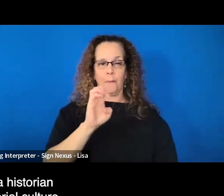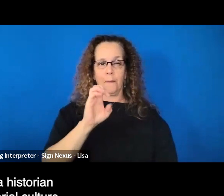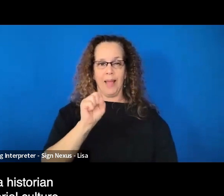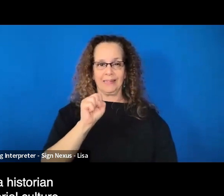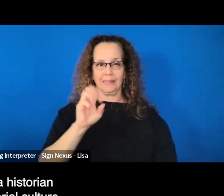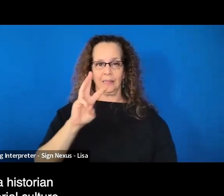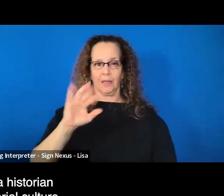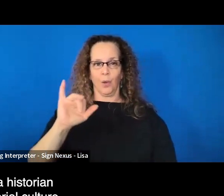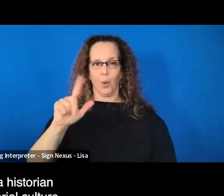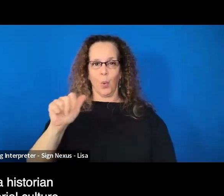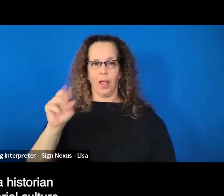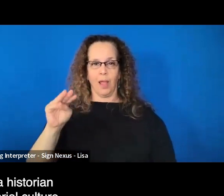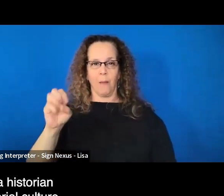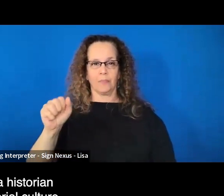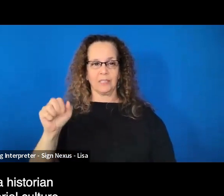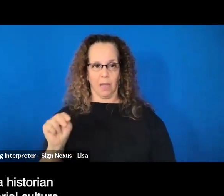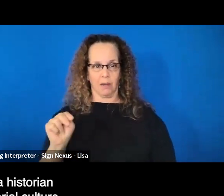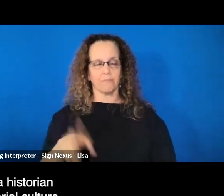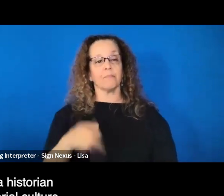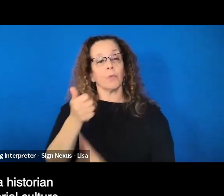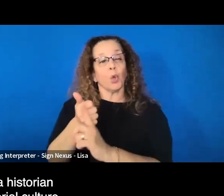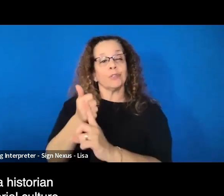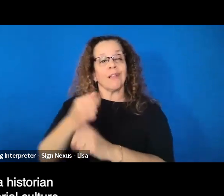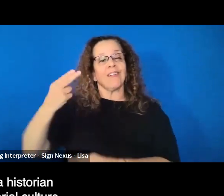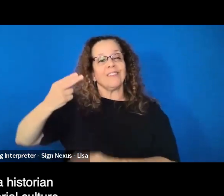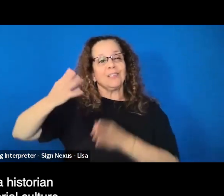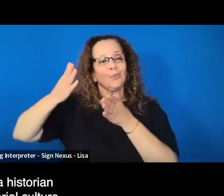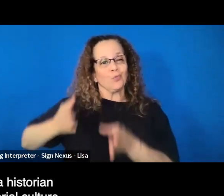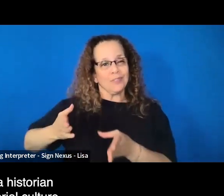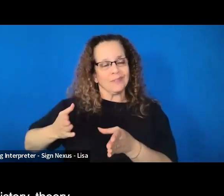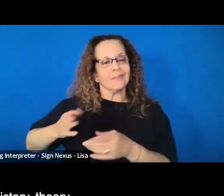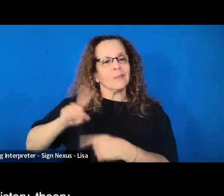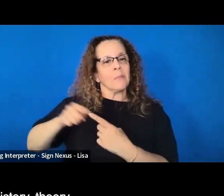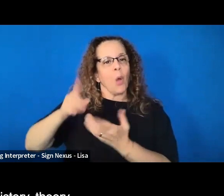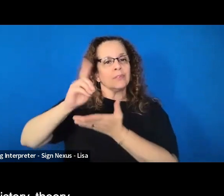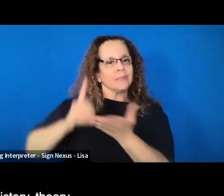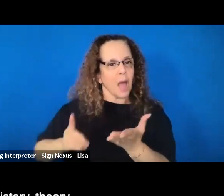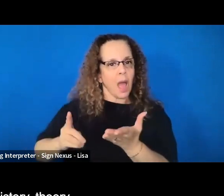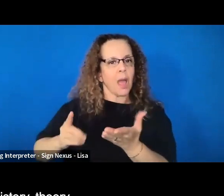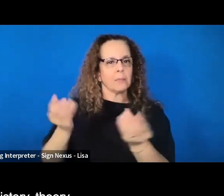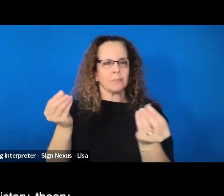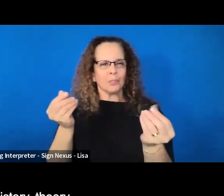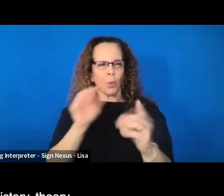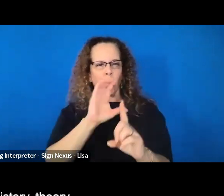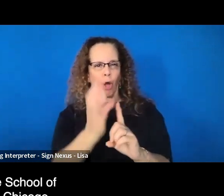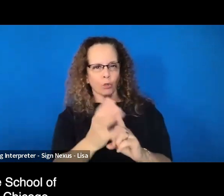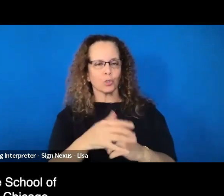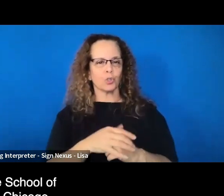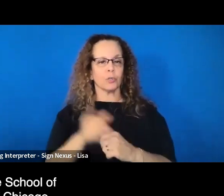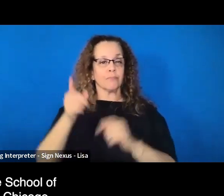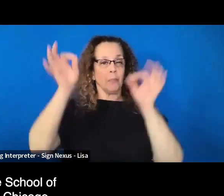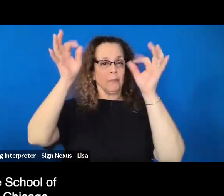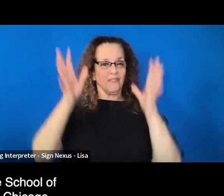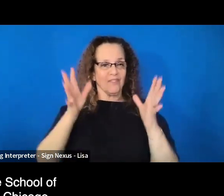Dr. Williamson is a historian of design and material culture and professor of art history, theory, and